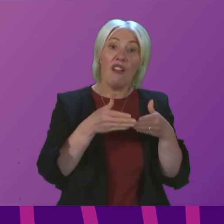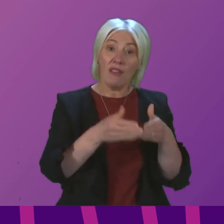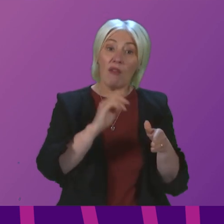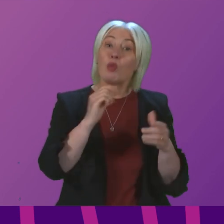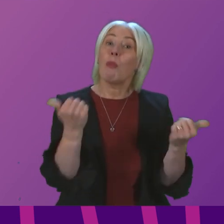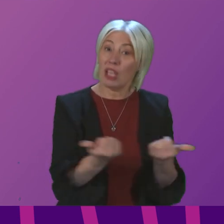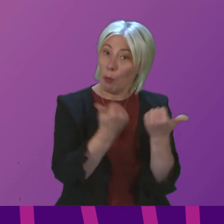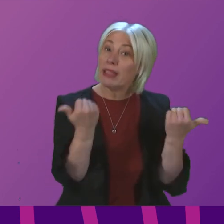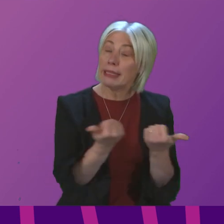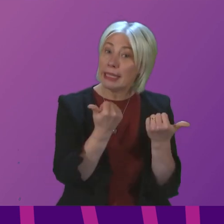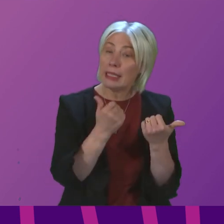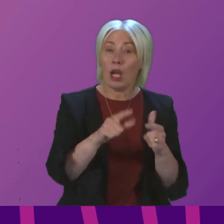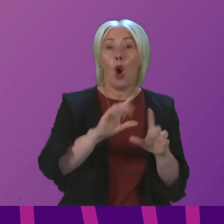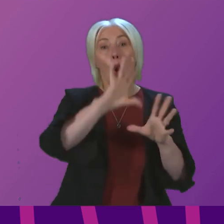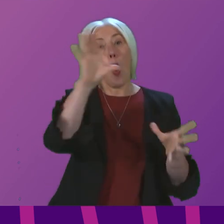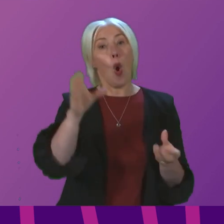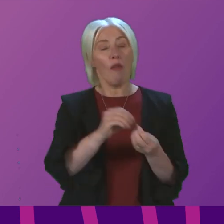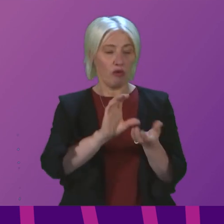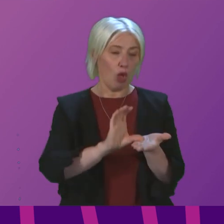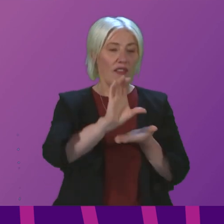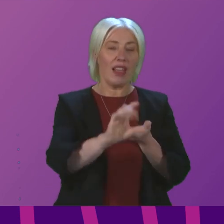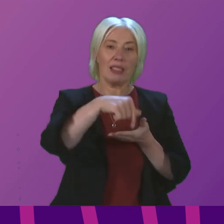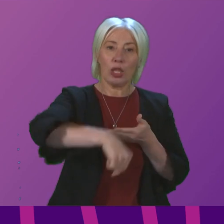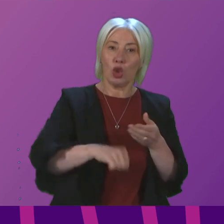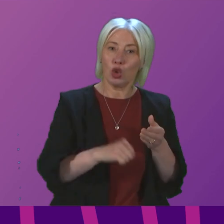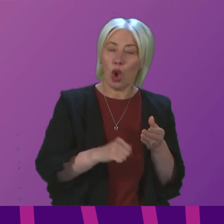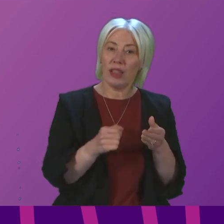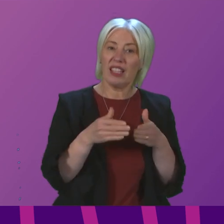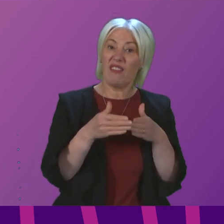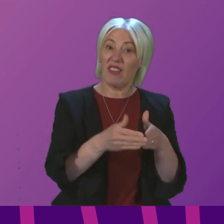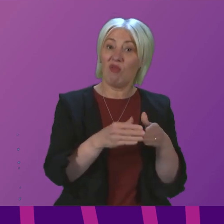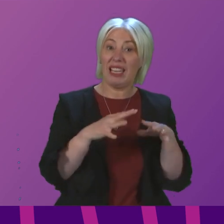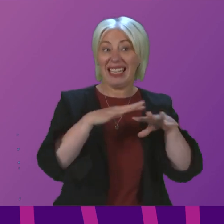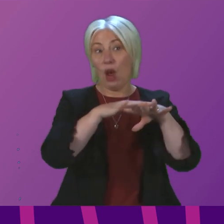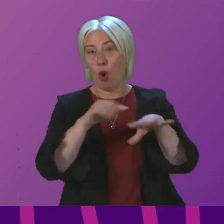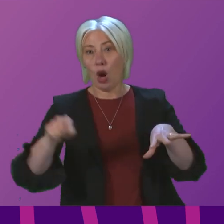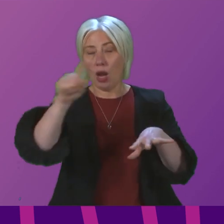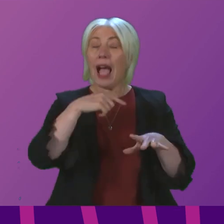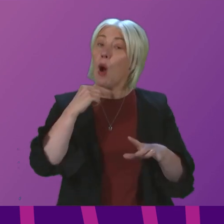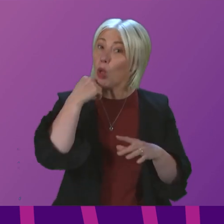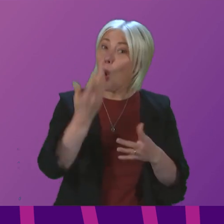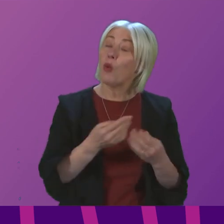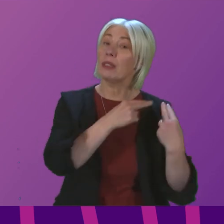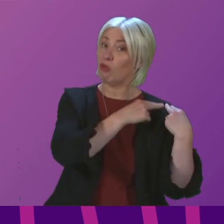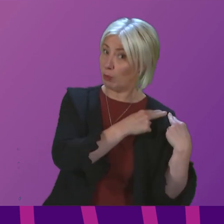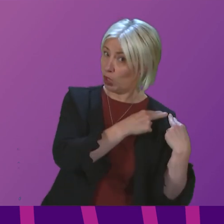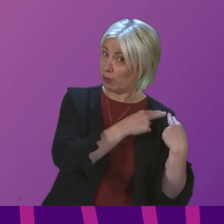as part of our overall investment in Scotland's ferry network. So I'll always take responsibility when things don't go right. But